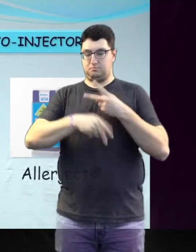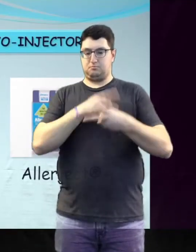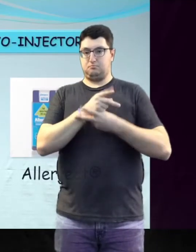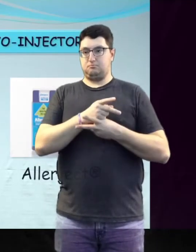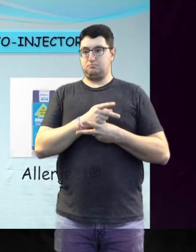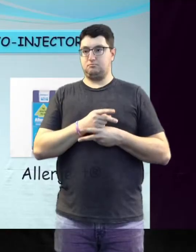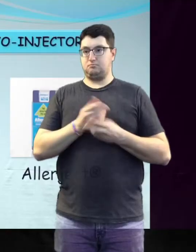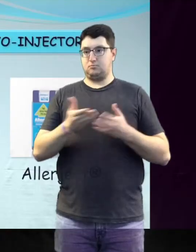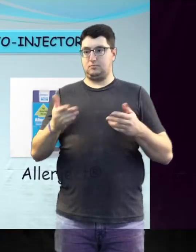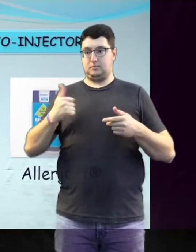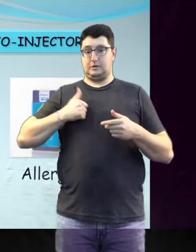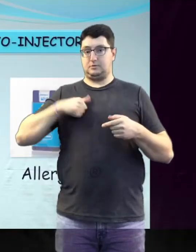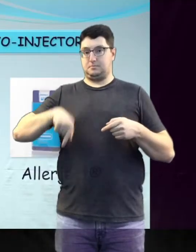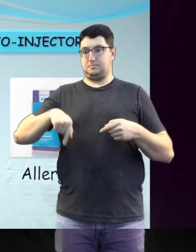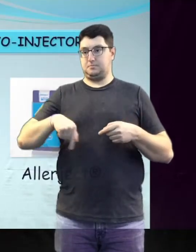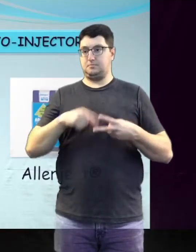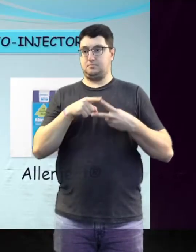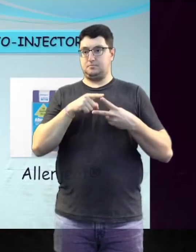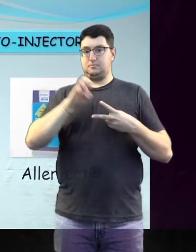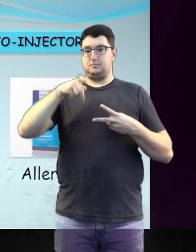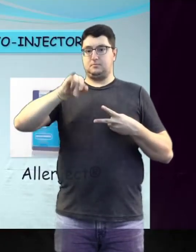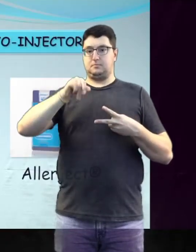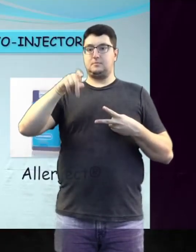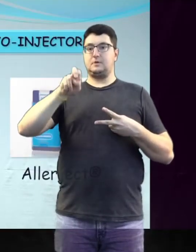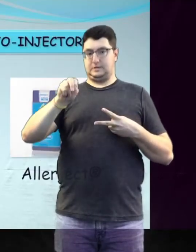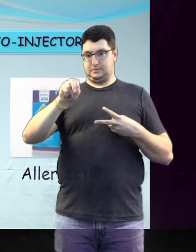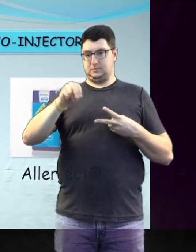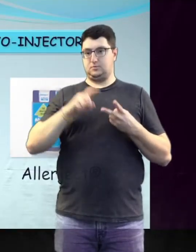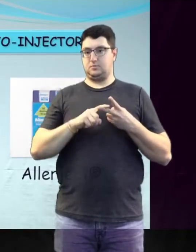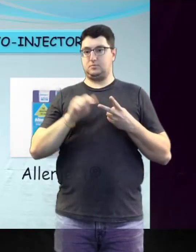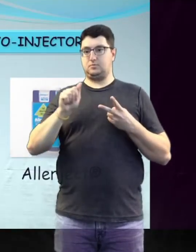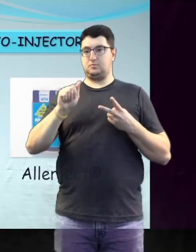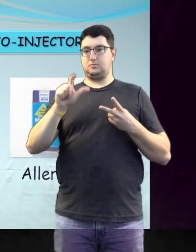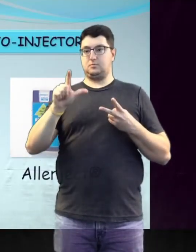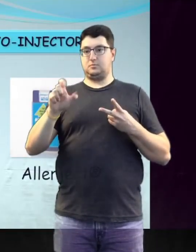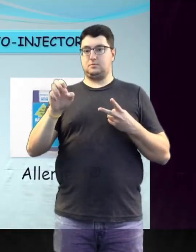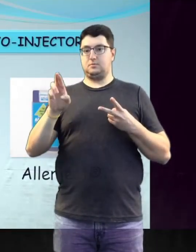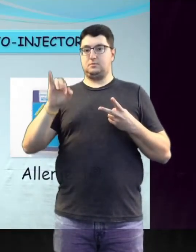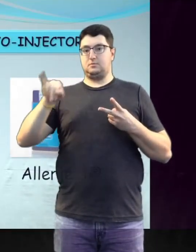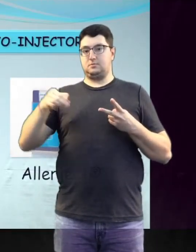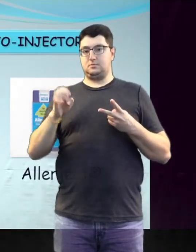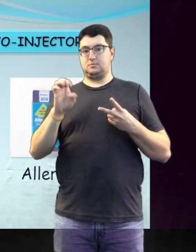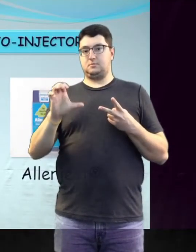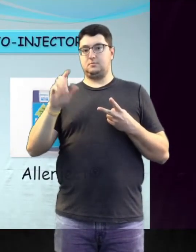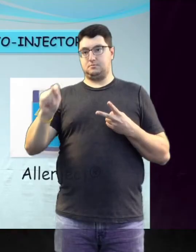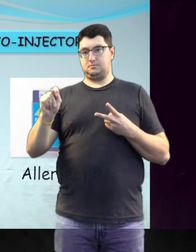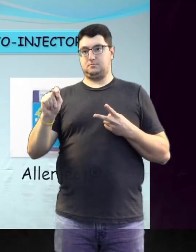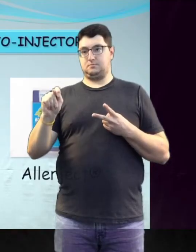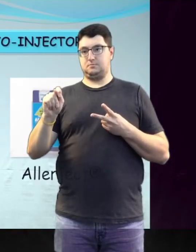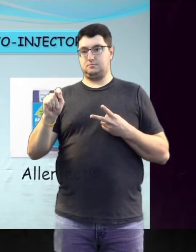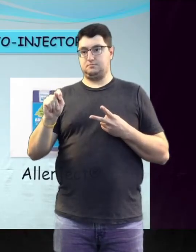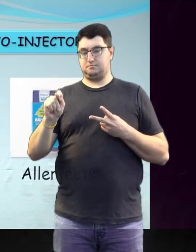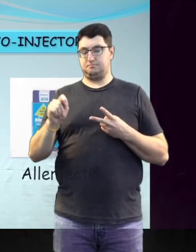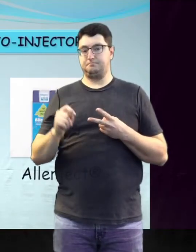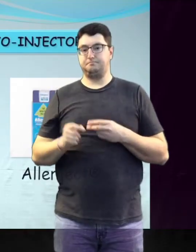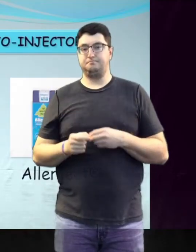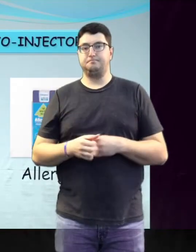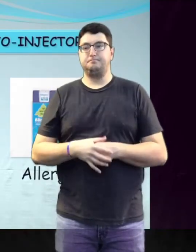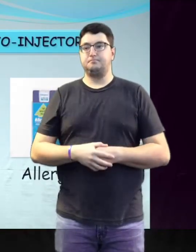epinephrine autoinjectors available in Canada, including the EpiPen and Allerject or AvaQ. The